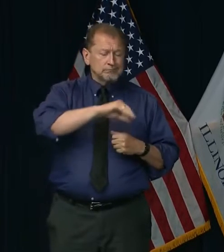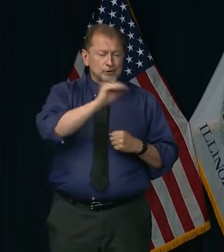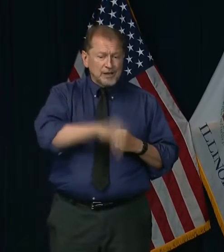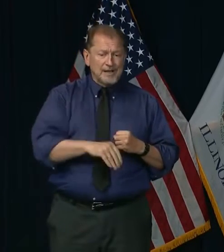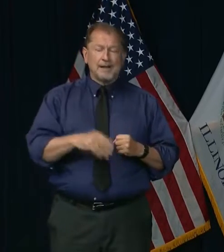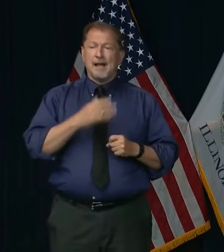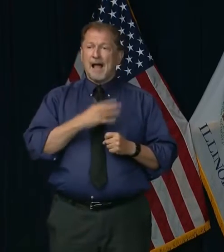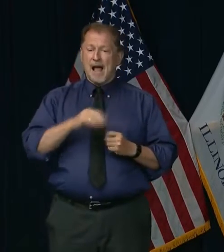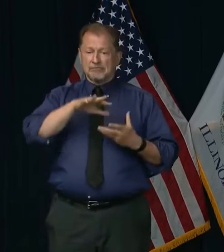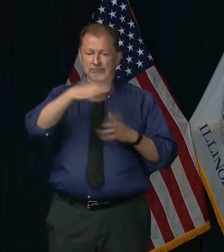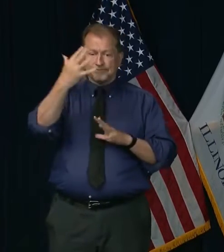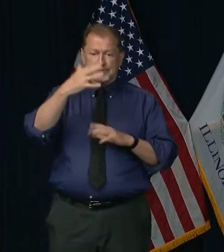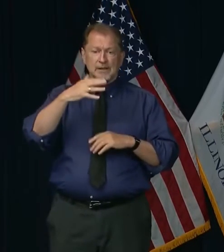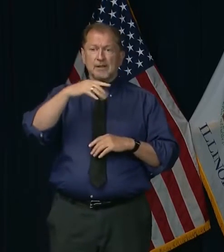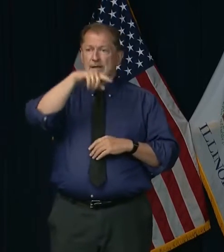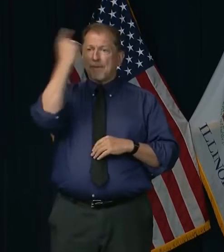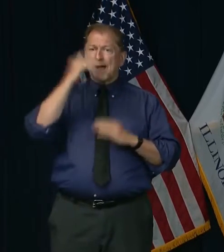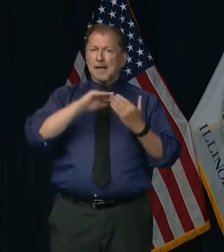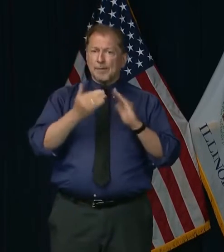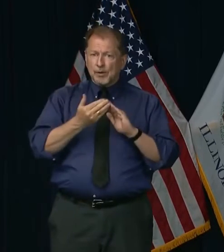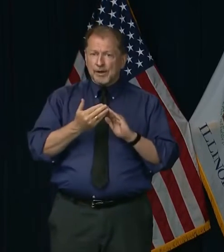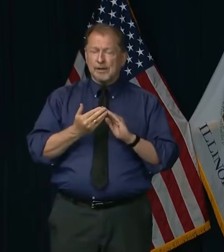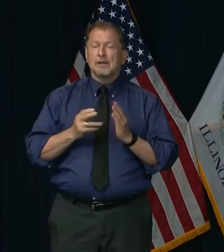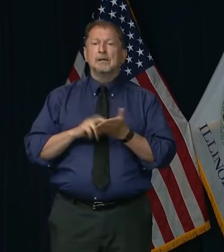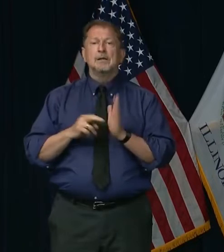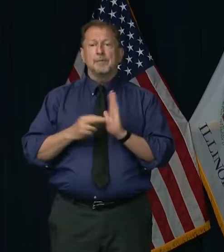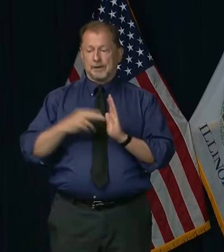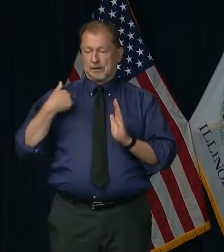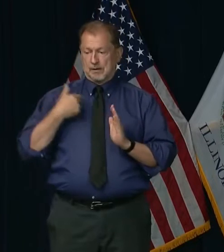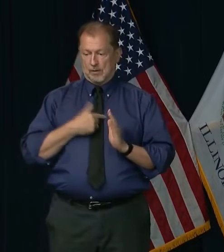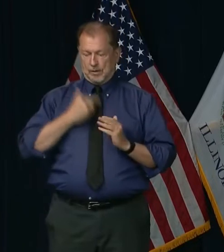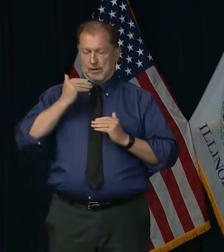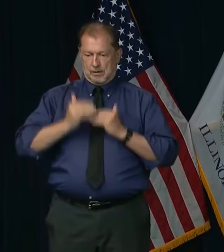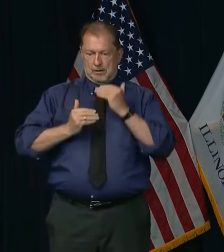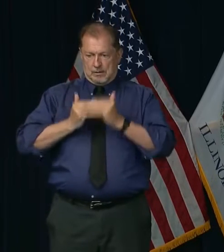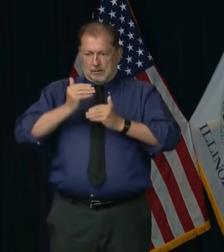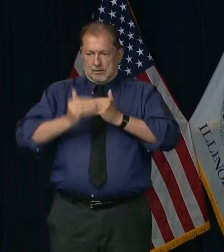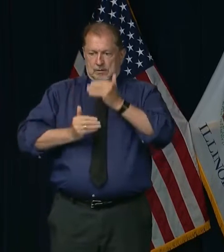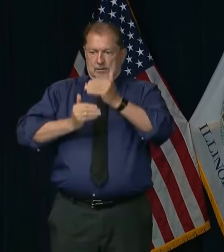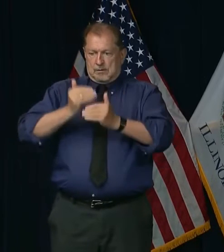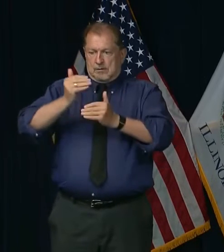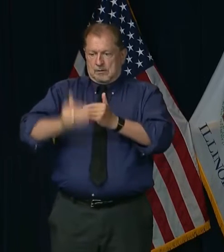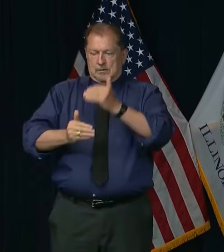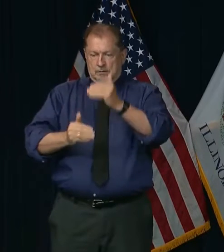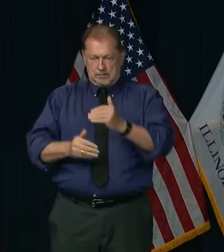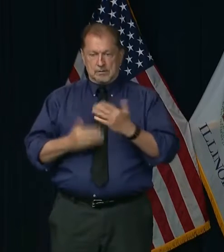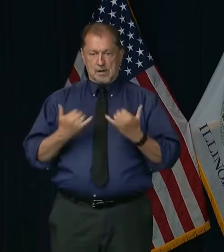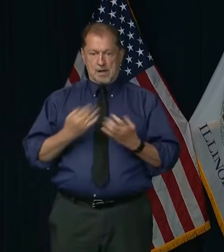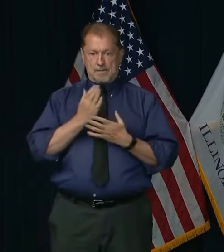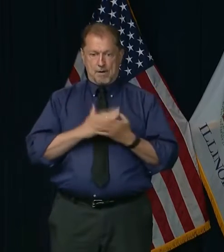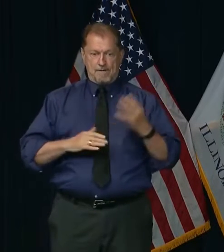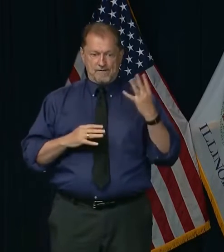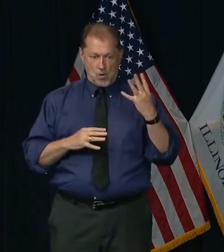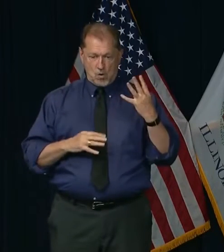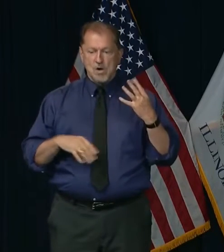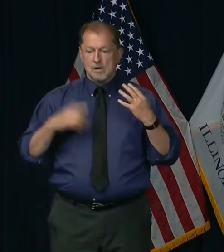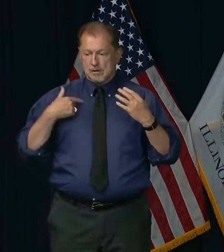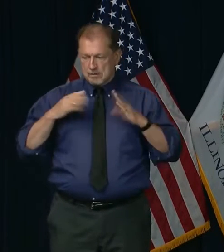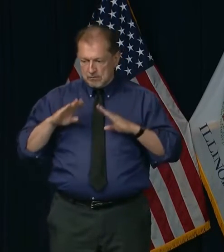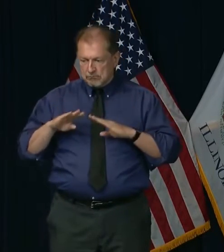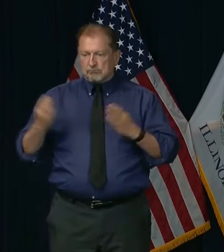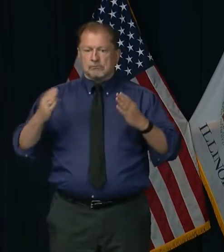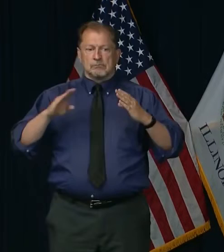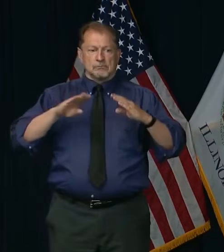community. As we take our next steps forward, and especially as we begin to safely reopen meaningful